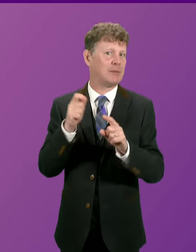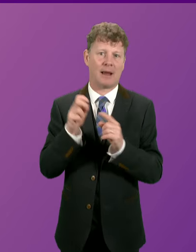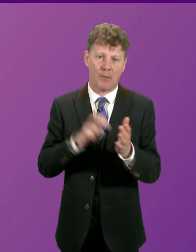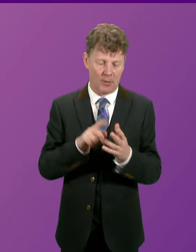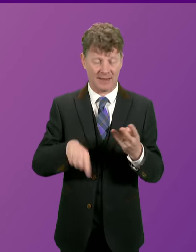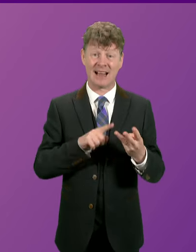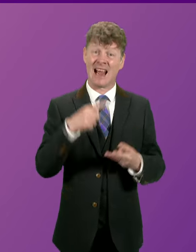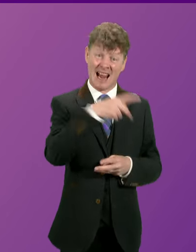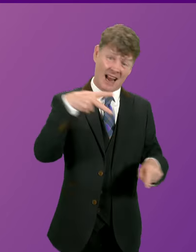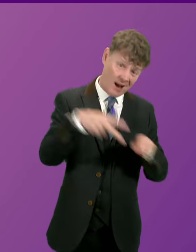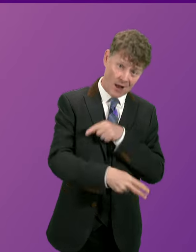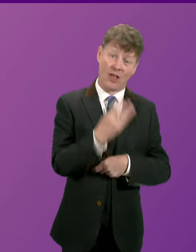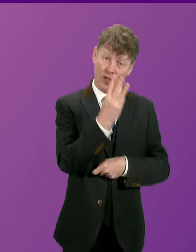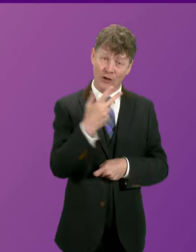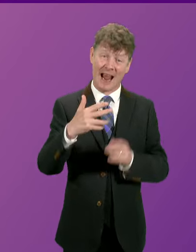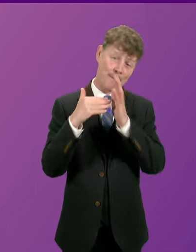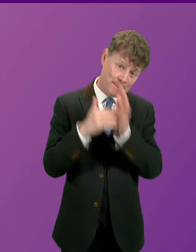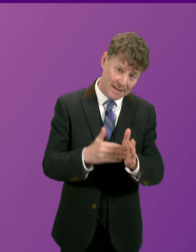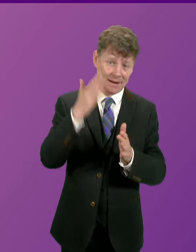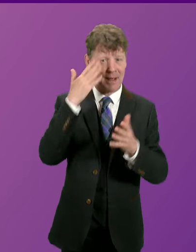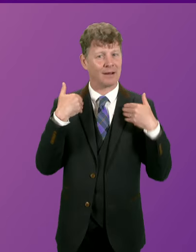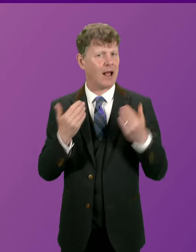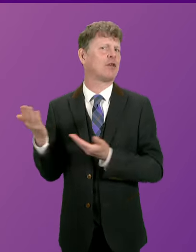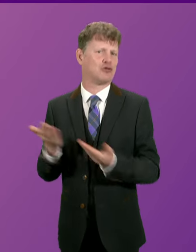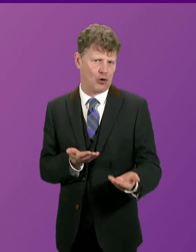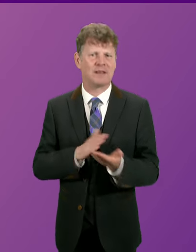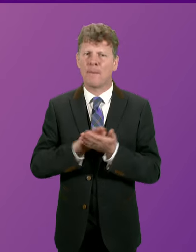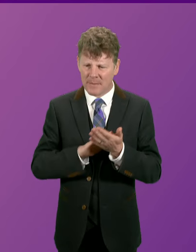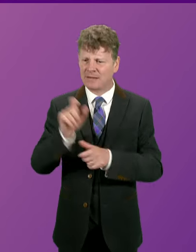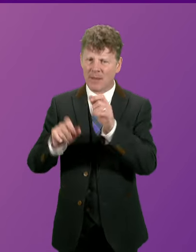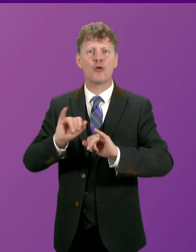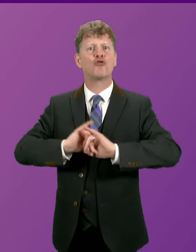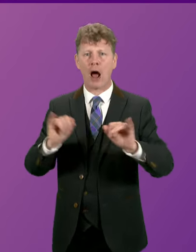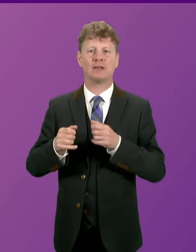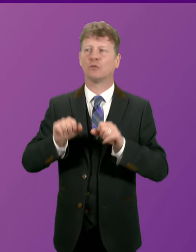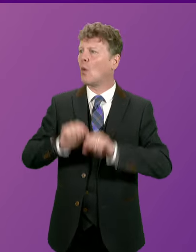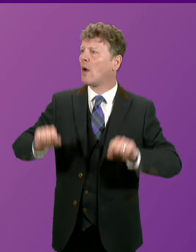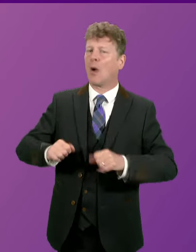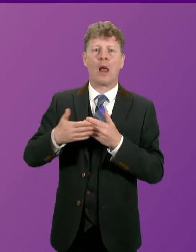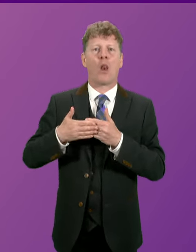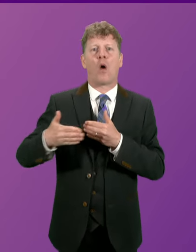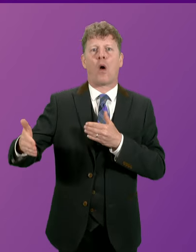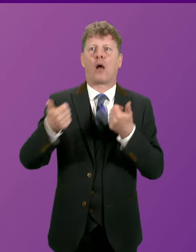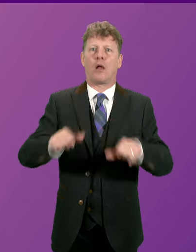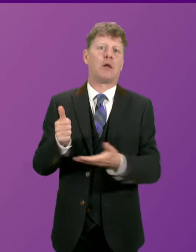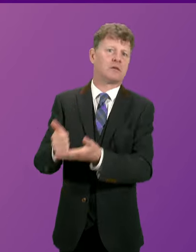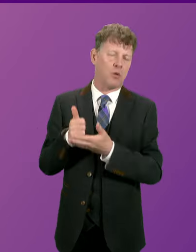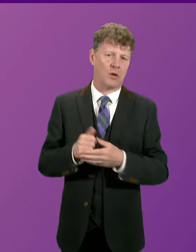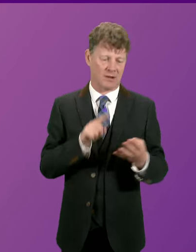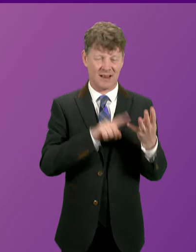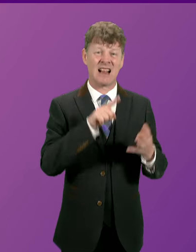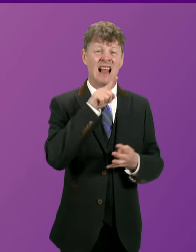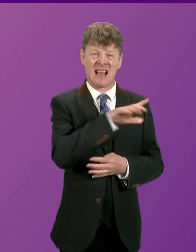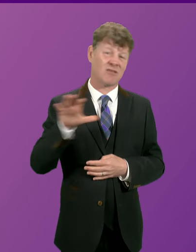He cut £38 million from mental health services, leaving people in crisis waiting longer to get the help they need. And he raided